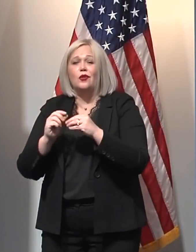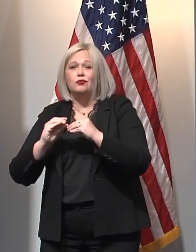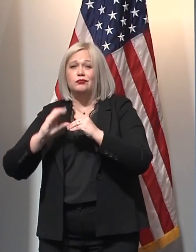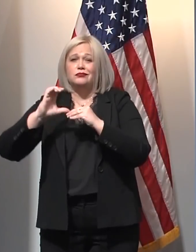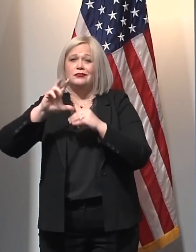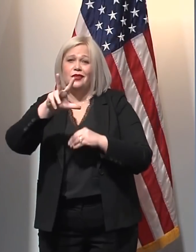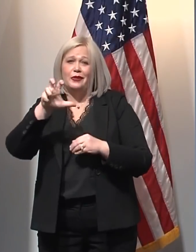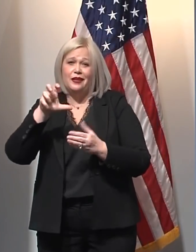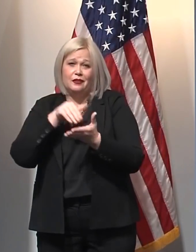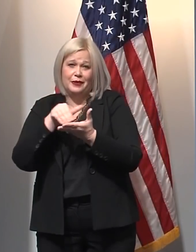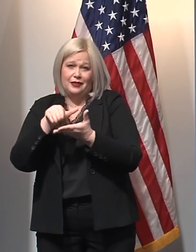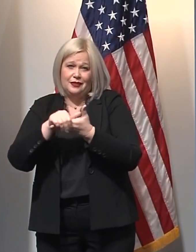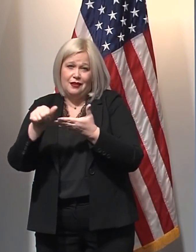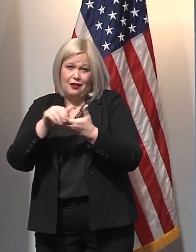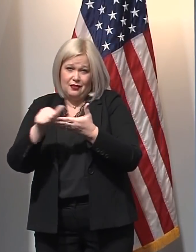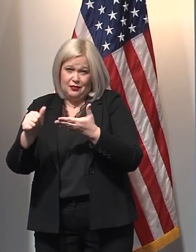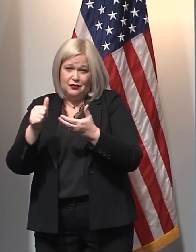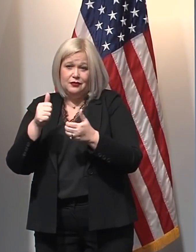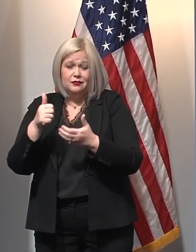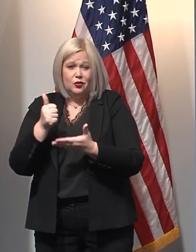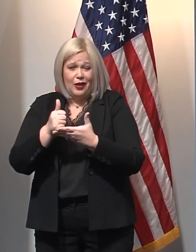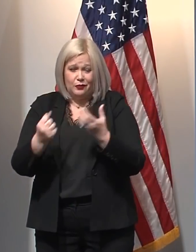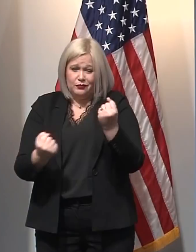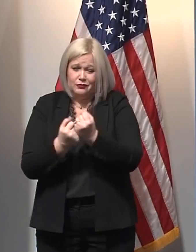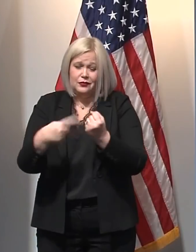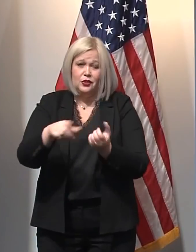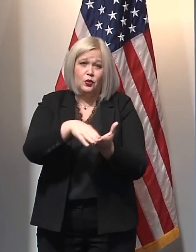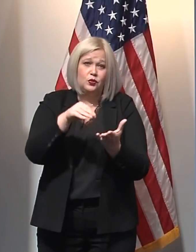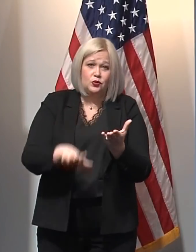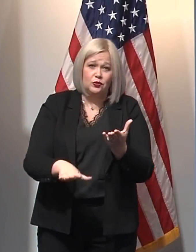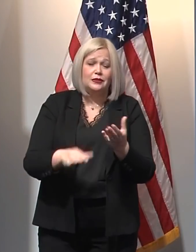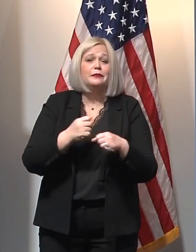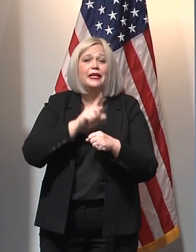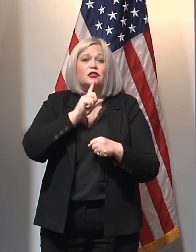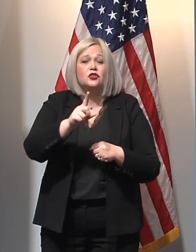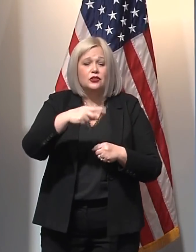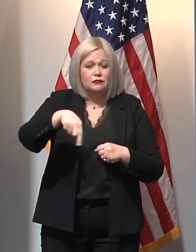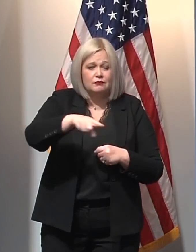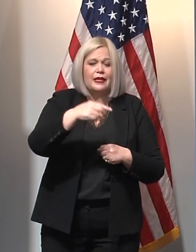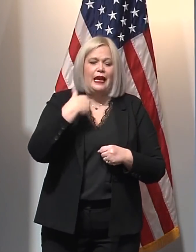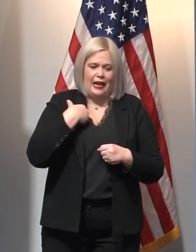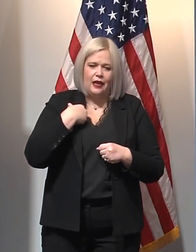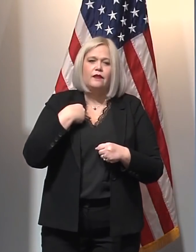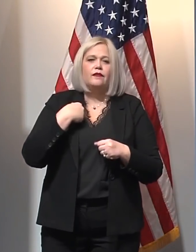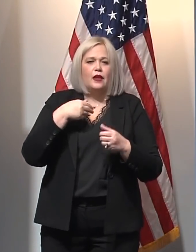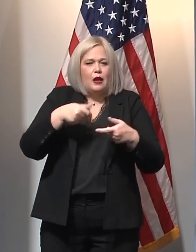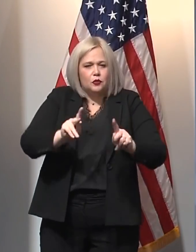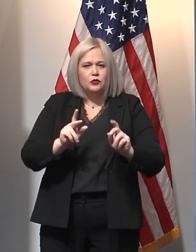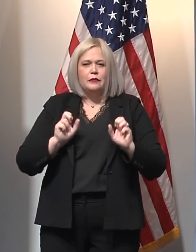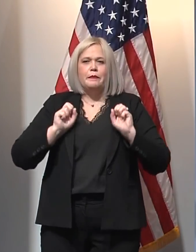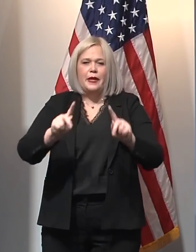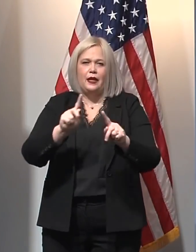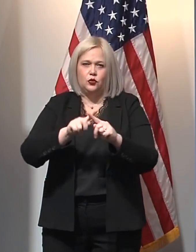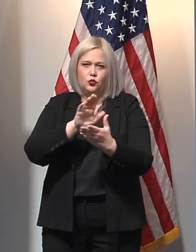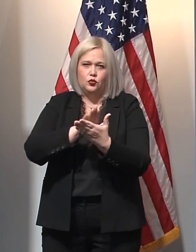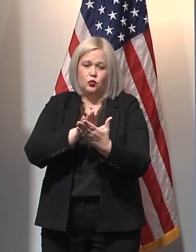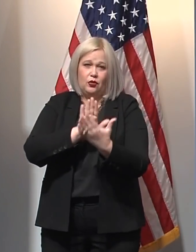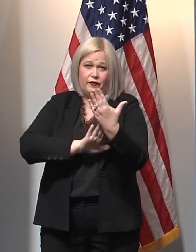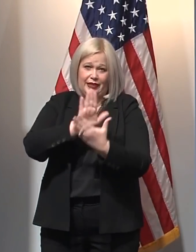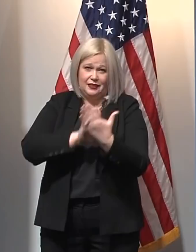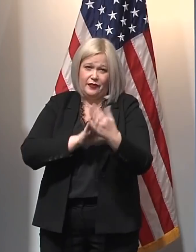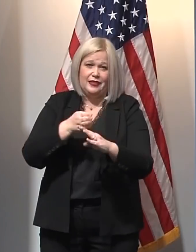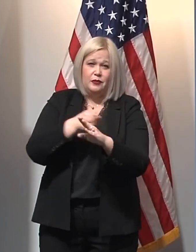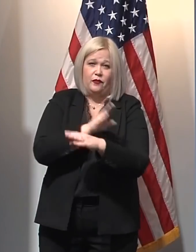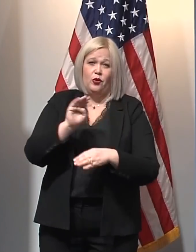dollars to help schools meet our goal of ensuring every student has an in-person learning opportunity by March 1 and